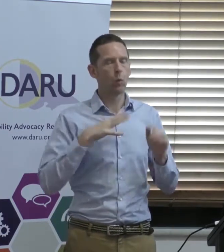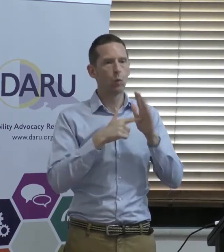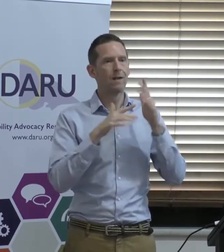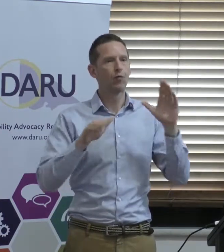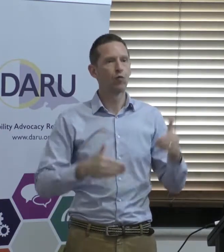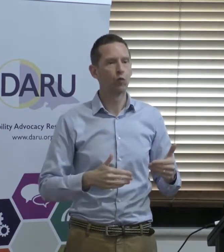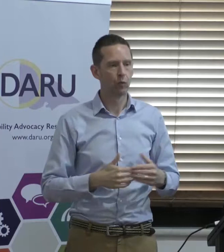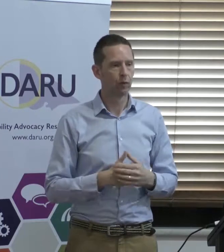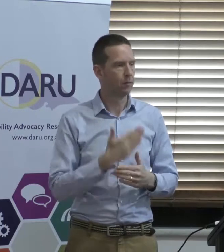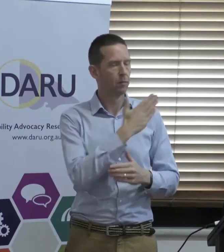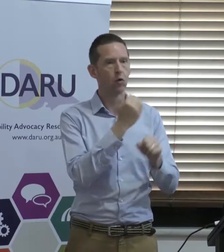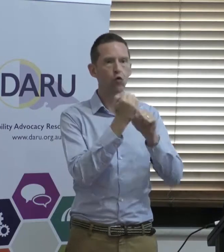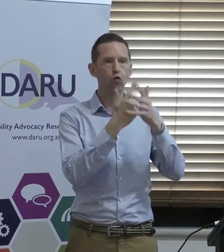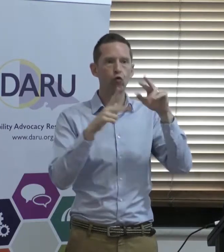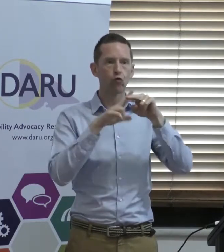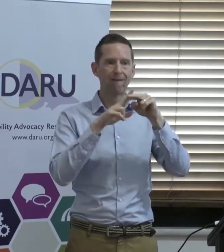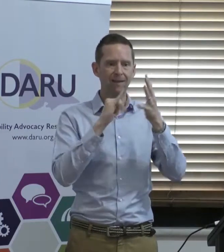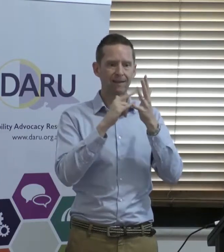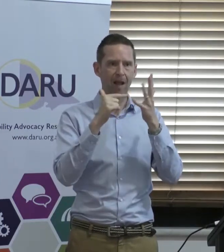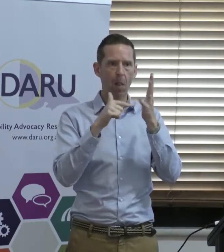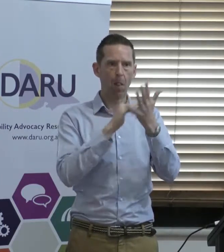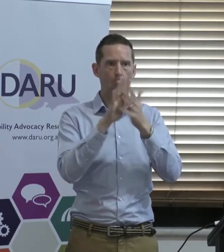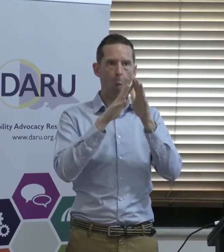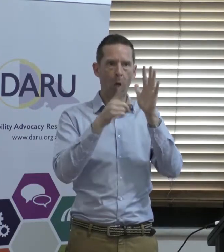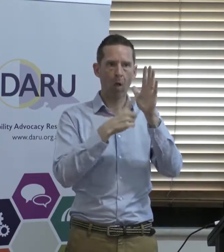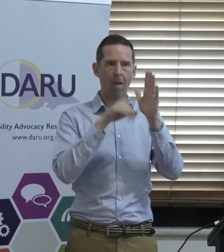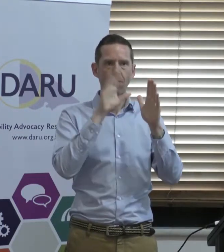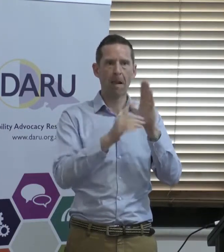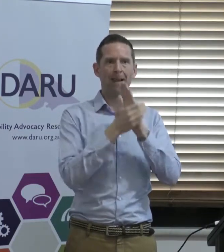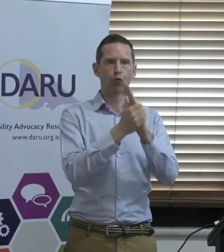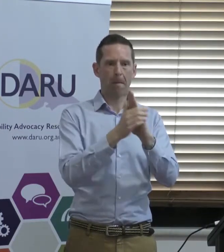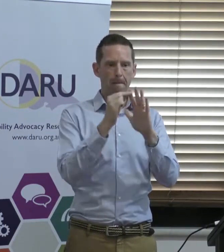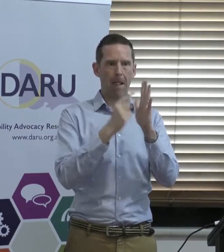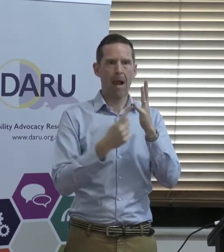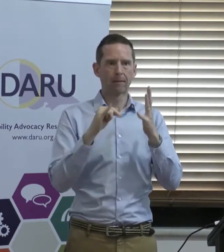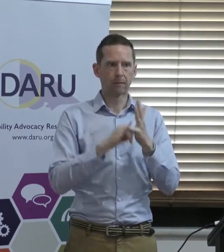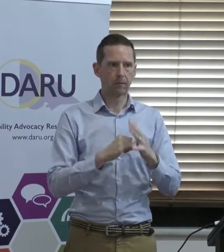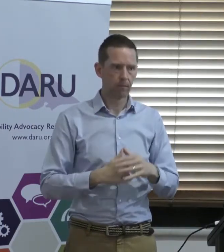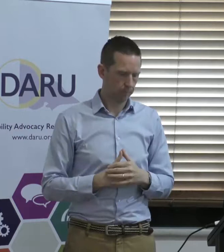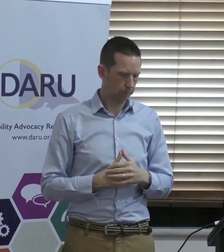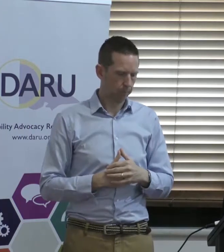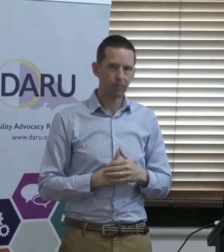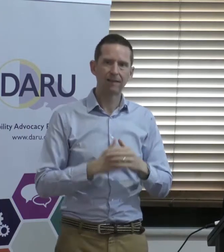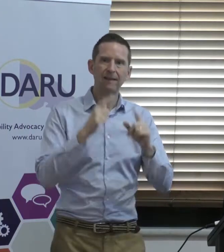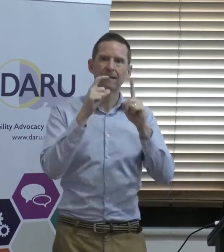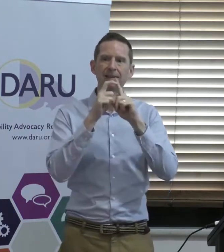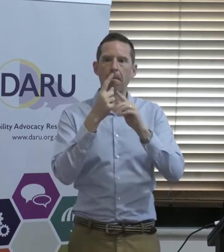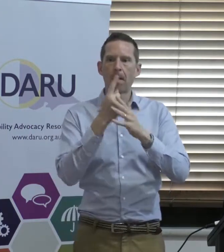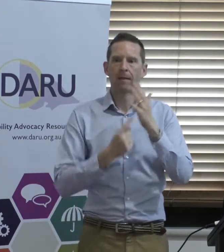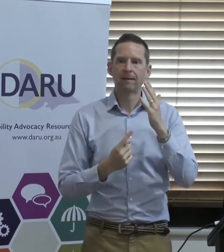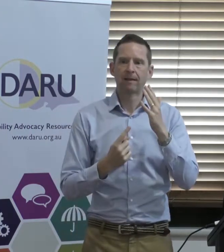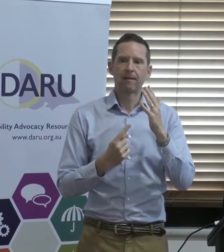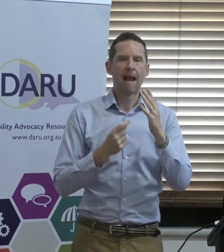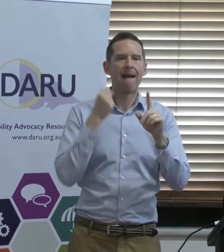to you Jeff Southwell from Leadership Plus. Now, disability advocacy is getting